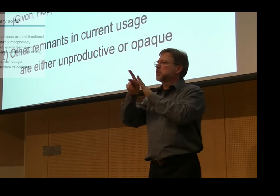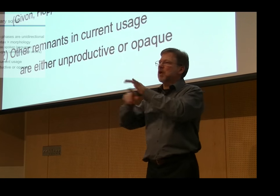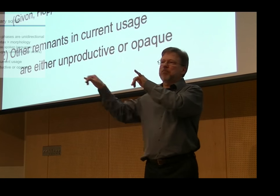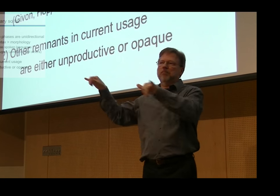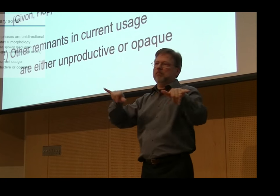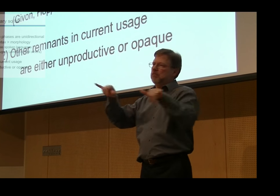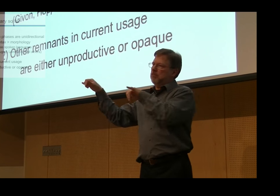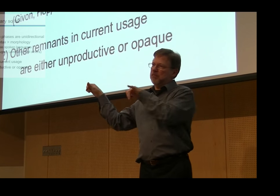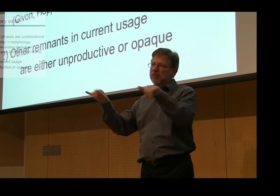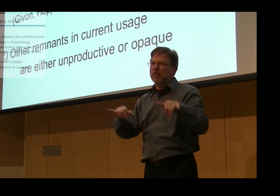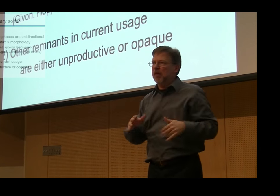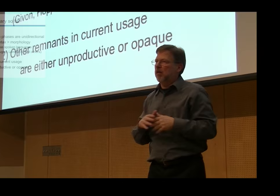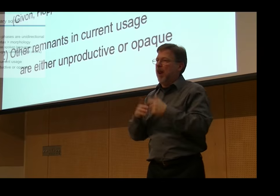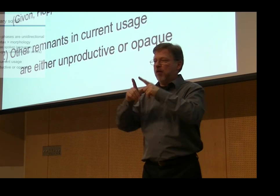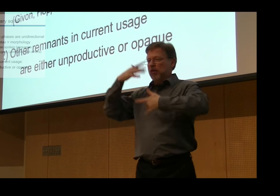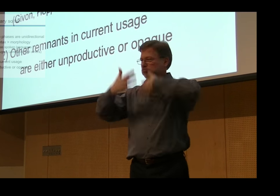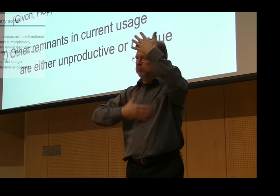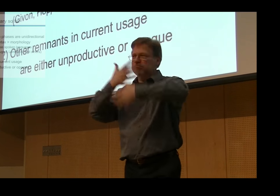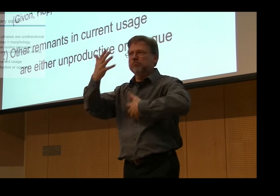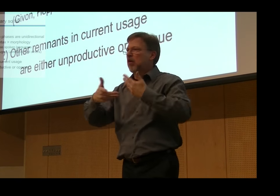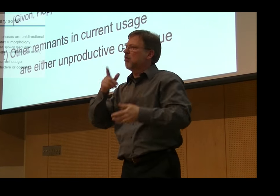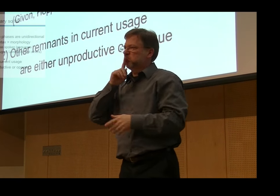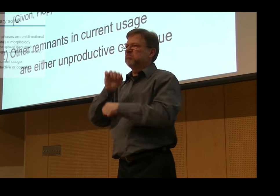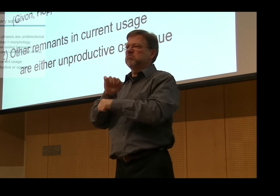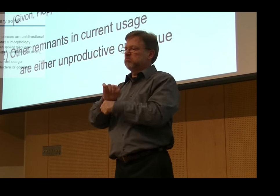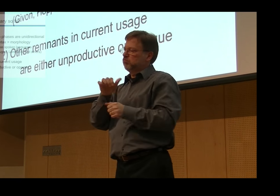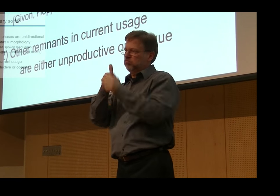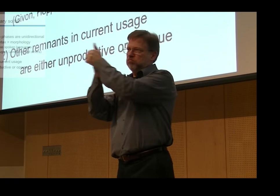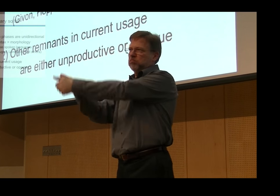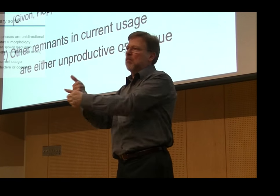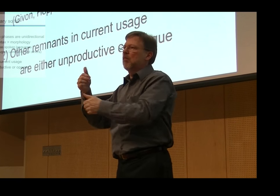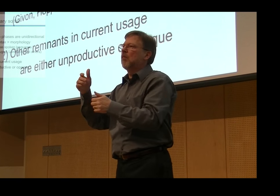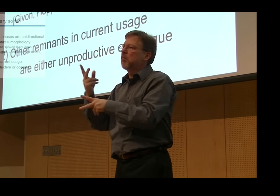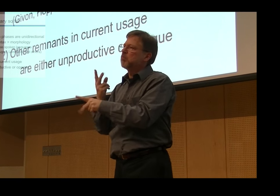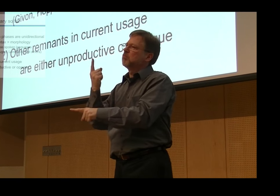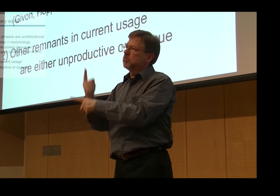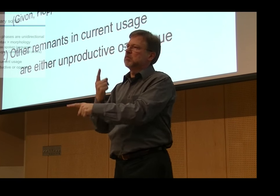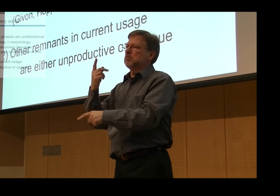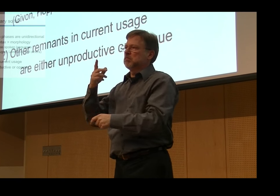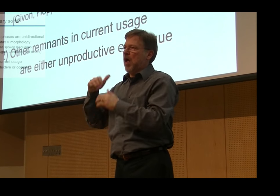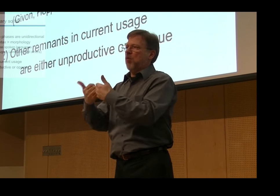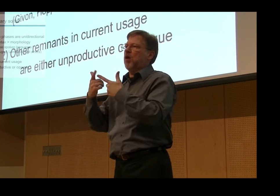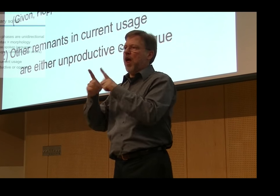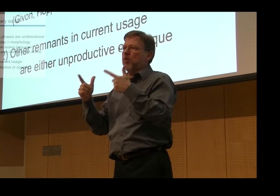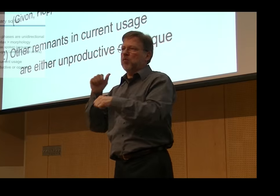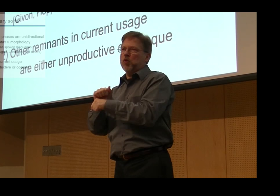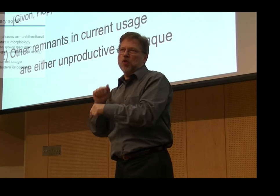But we can look at other paradigms, other groups of signs, of related signs, and identify whether or not